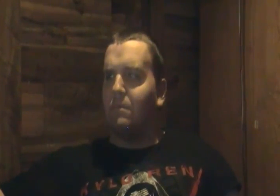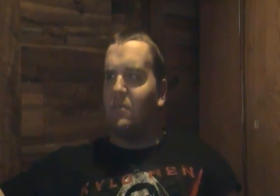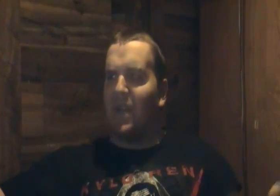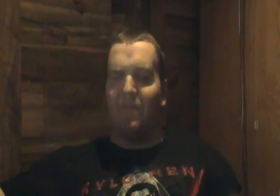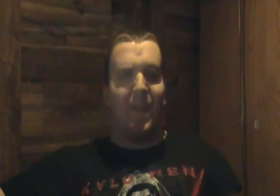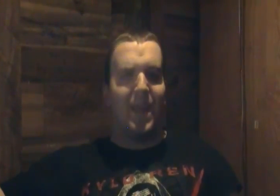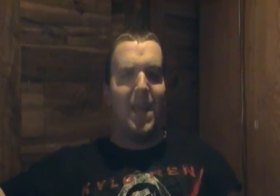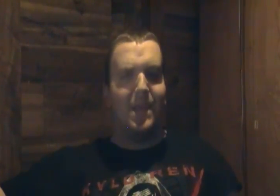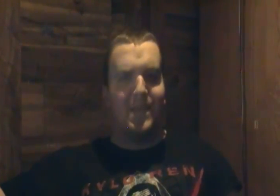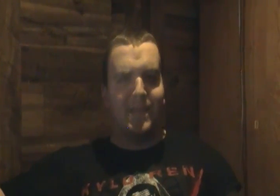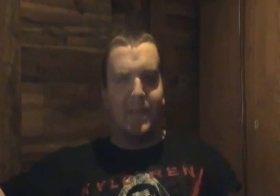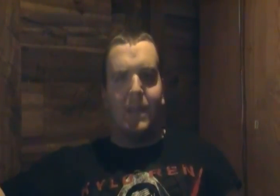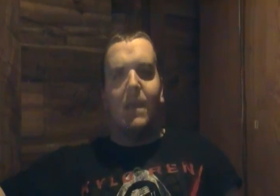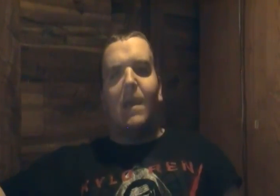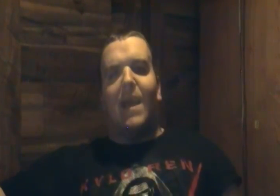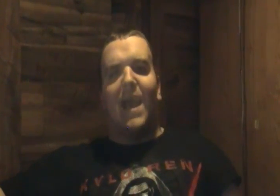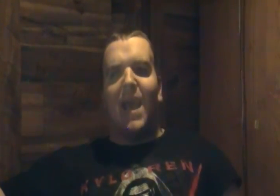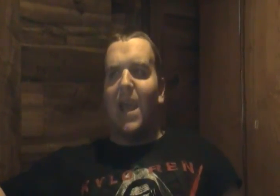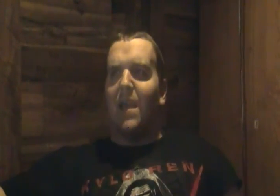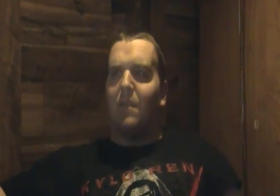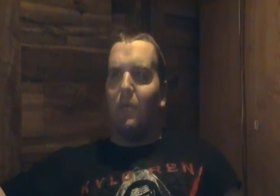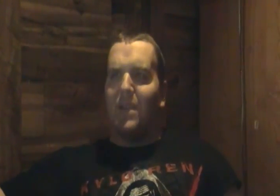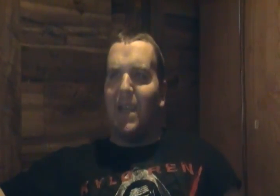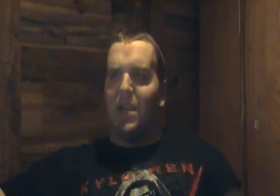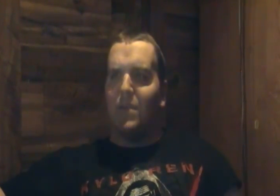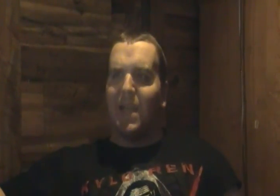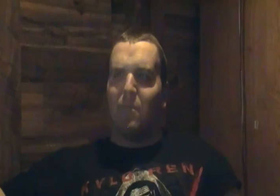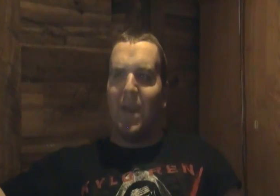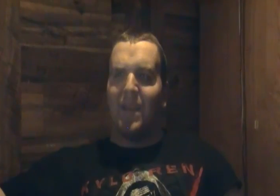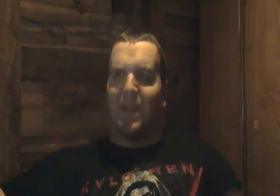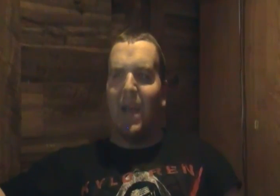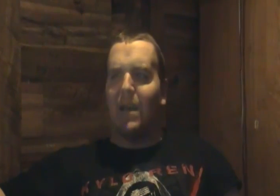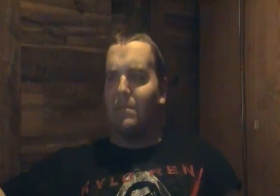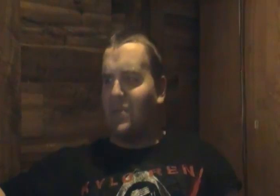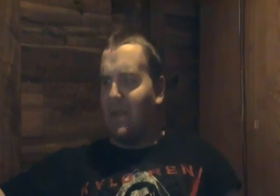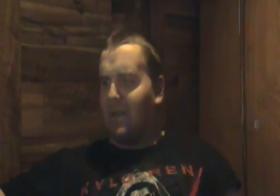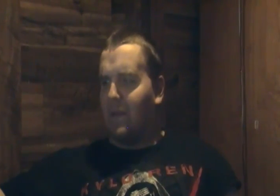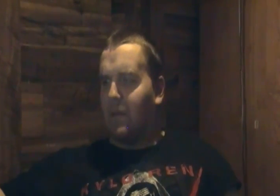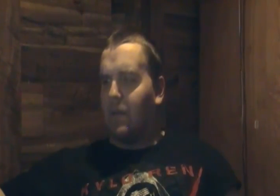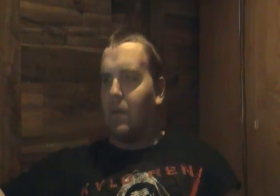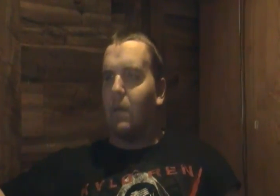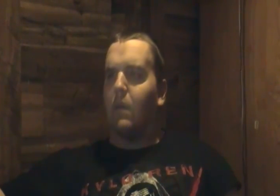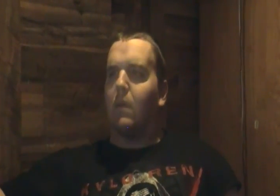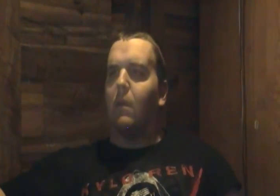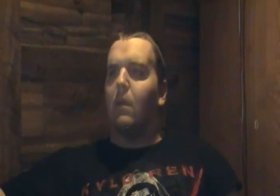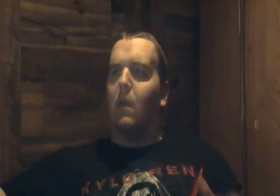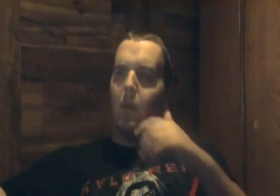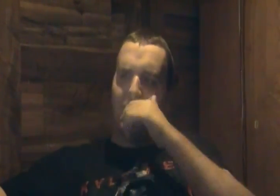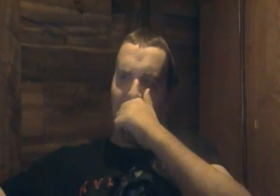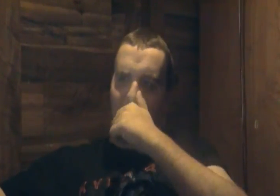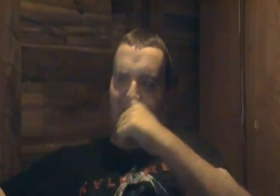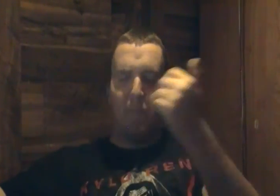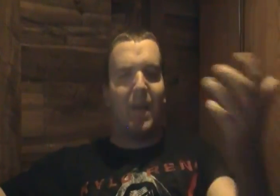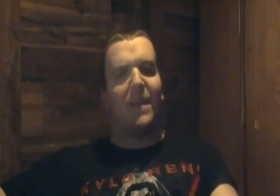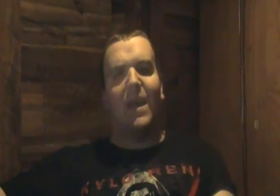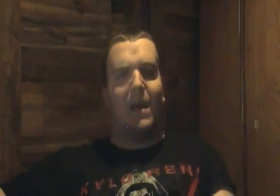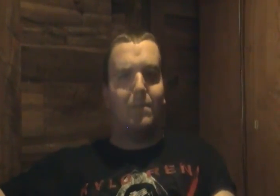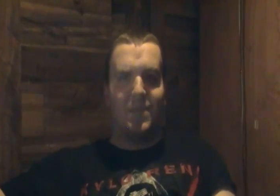trying to find the kids and what they do is they bring in the cops what they do is they bring in the cops